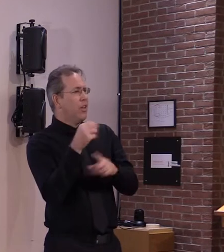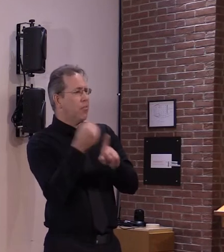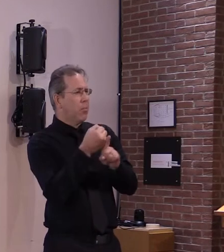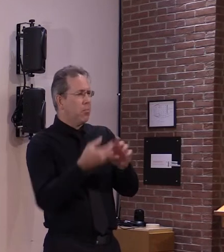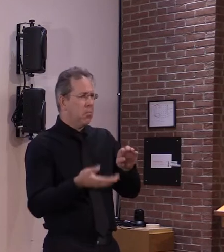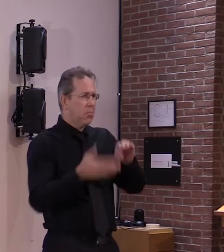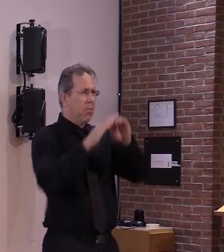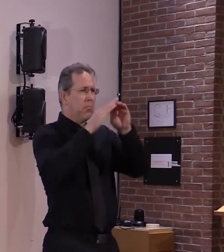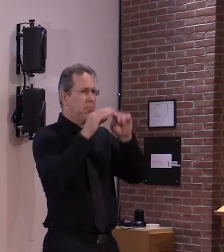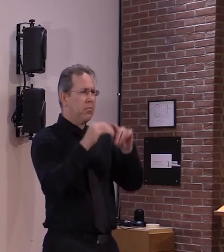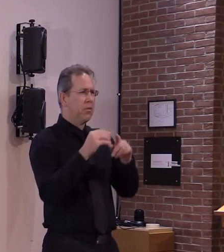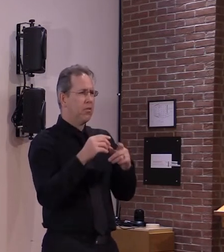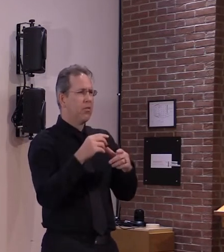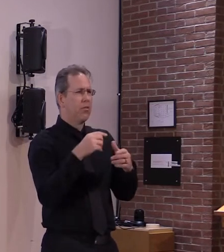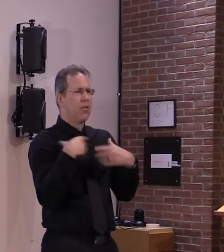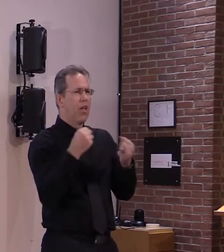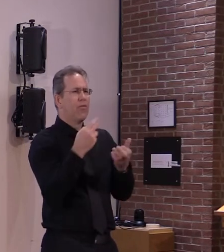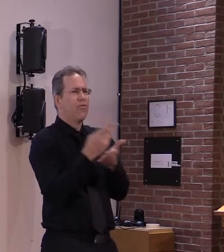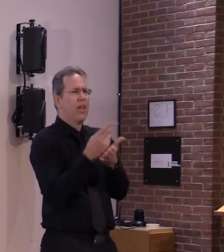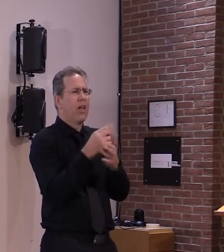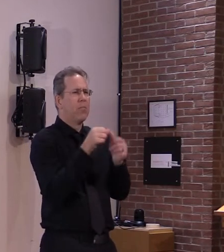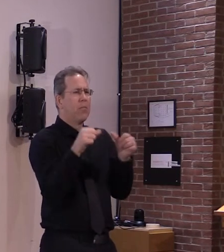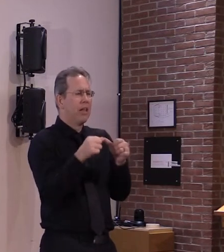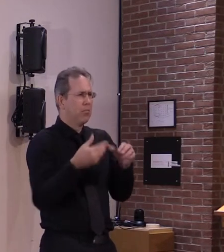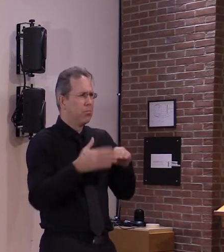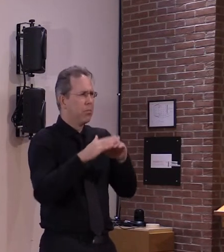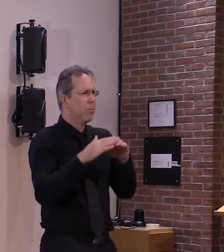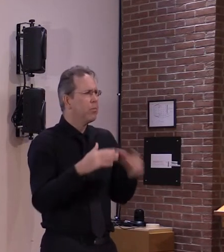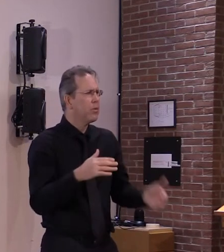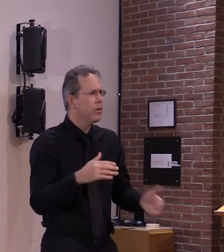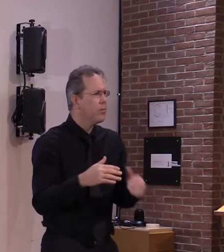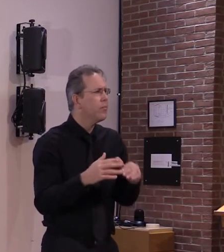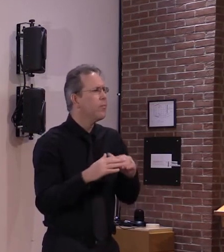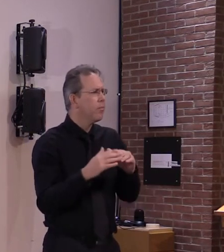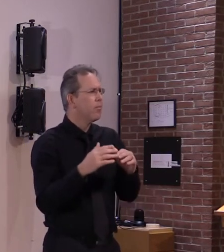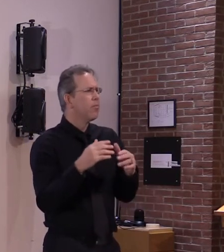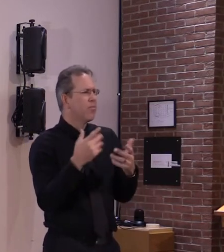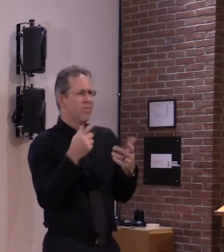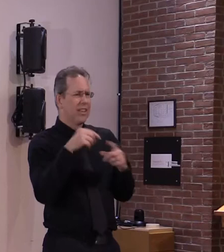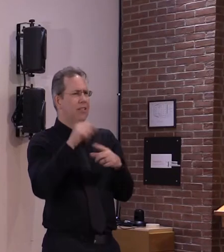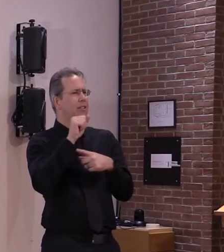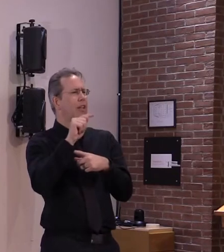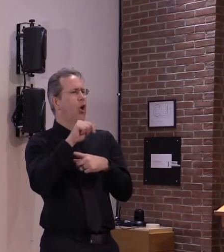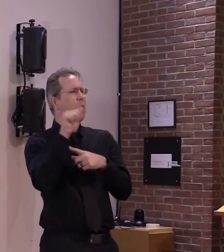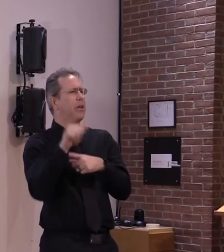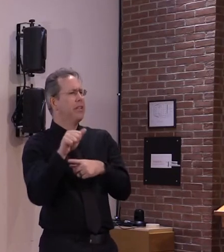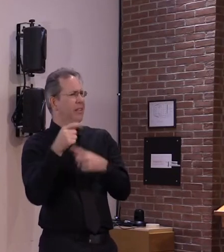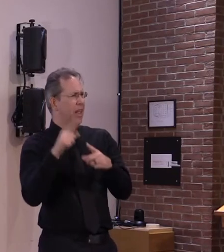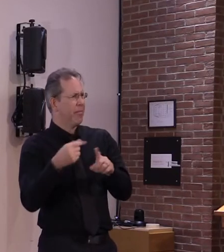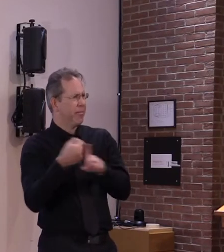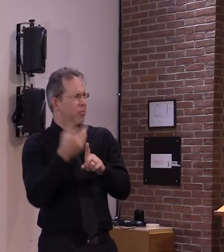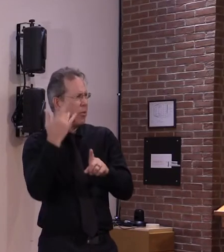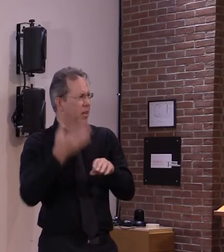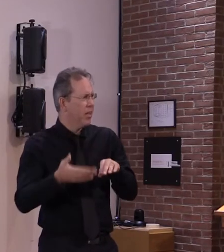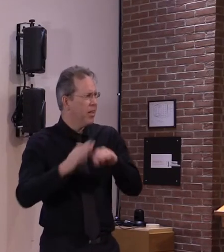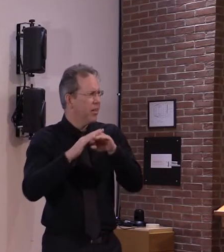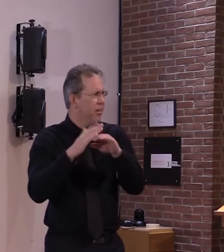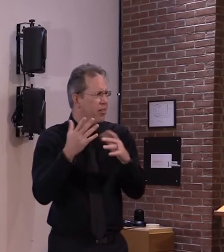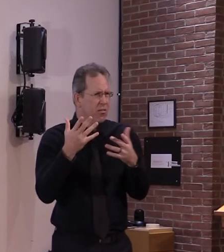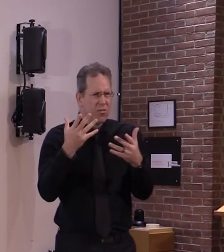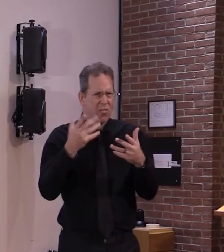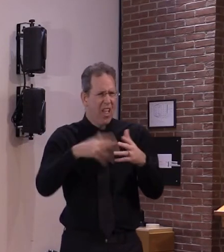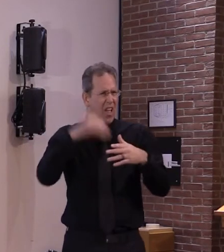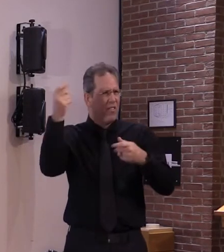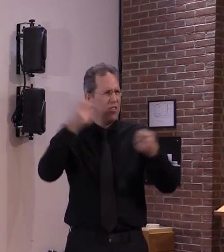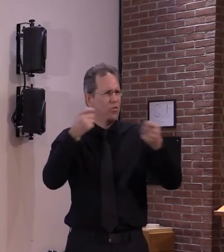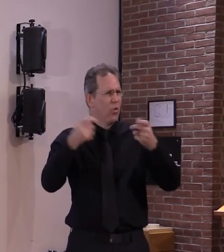um i think we'd have to look back at other facilities maybe either secretary smith or commissioner levine could answer that